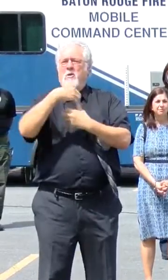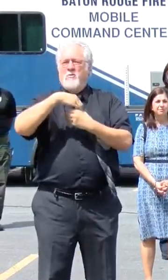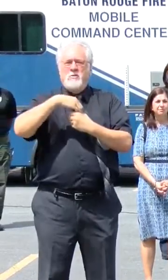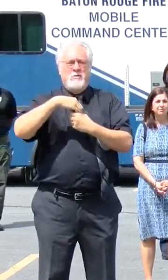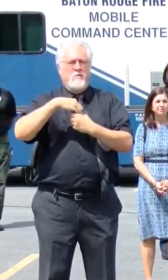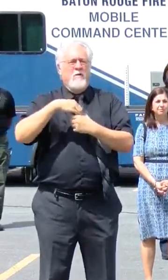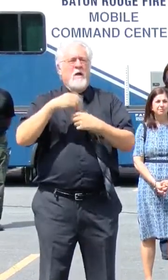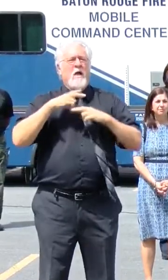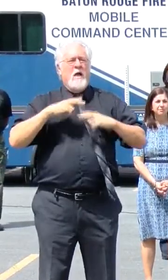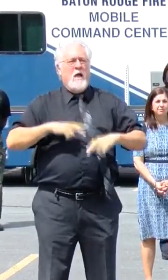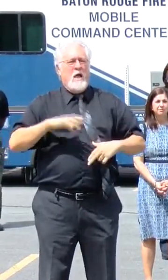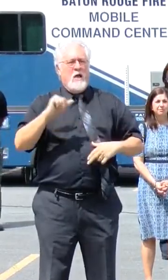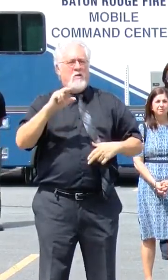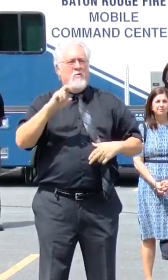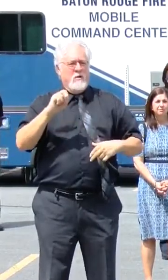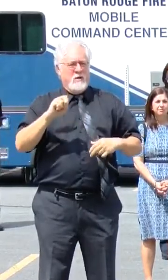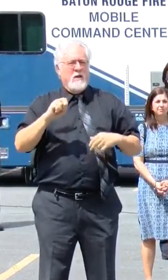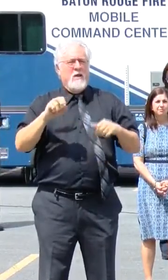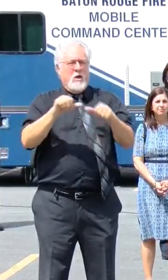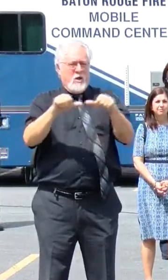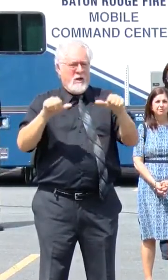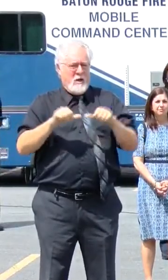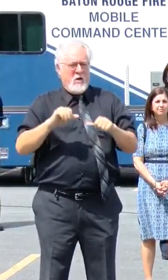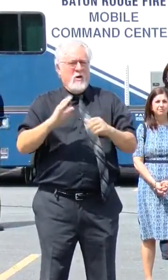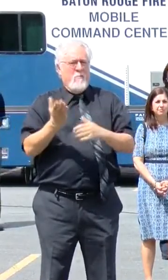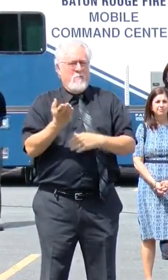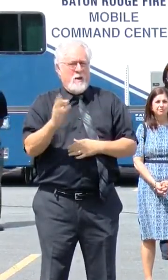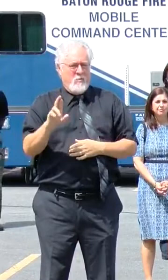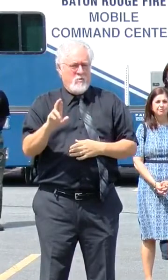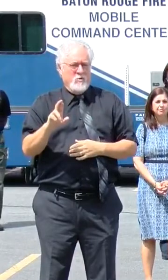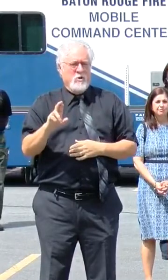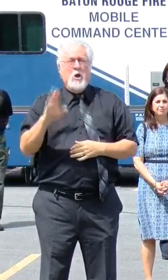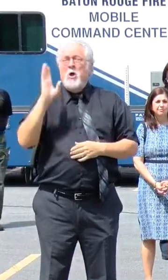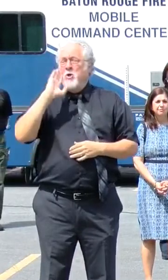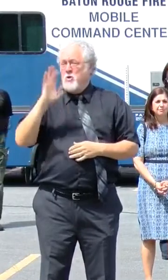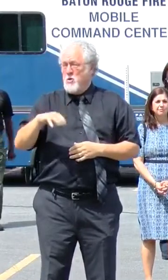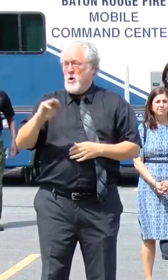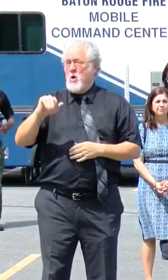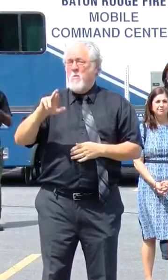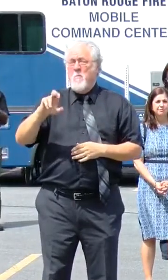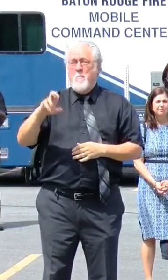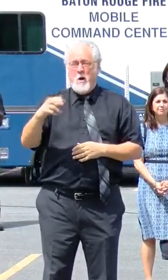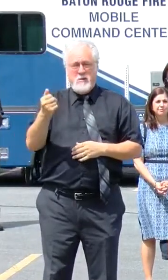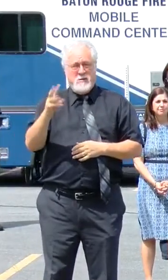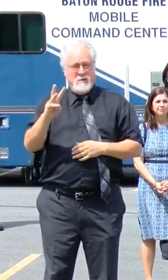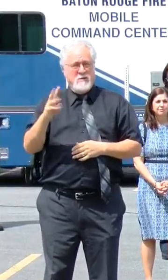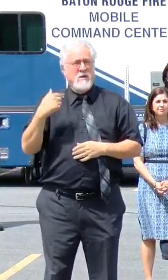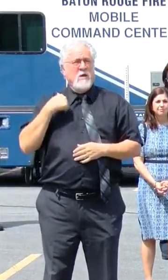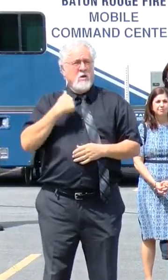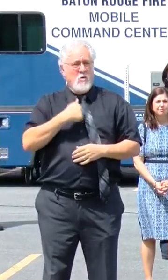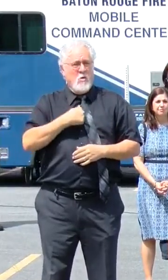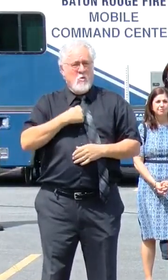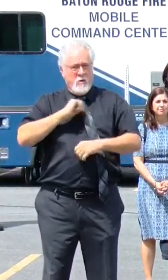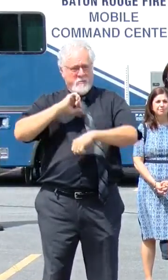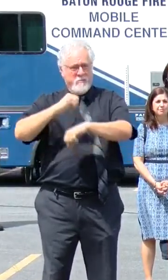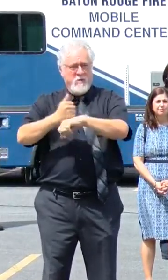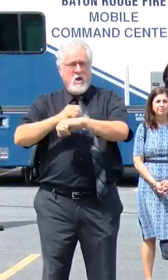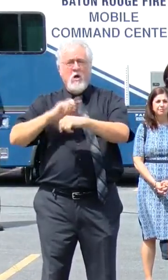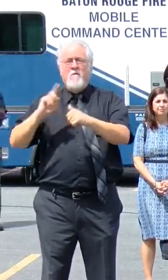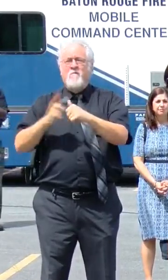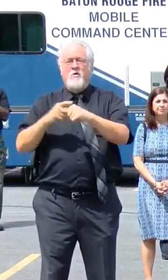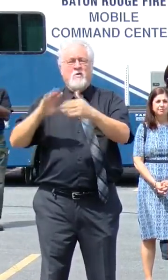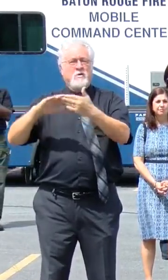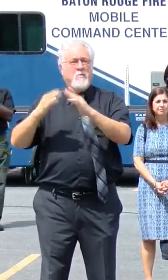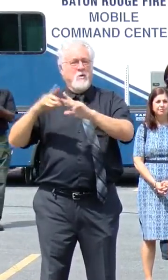healthcare landscape in Baton Rouge. As you know, on March 16th, we stood up to our first community